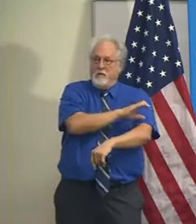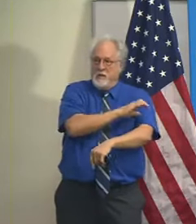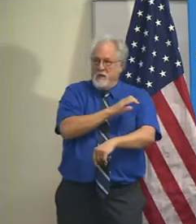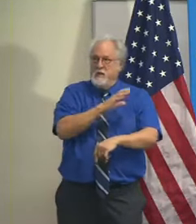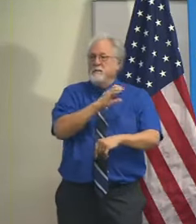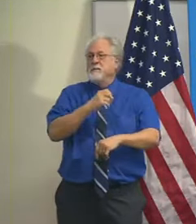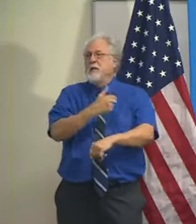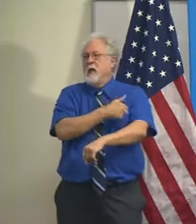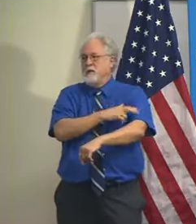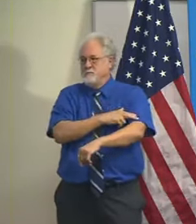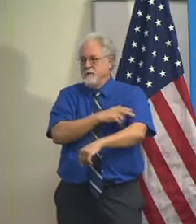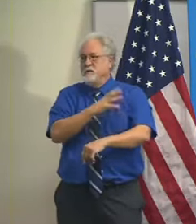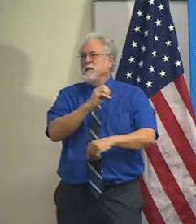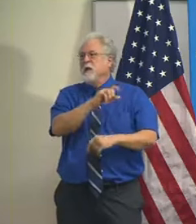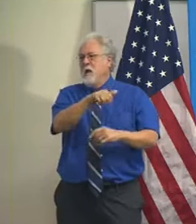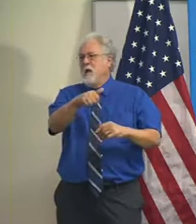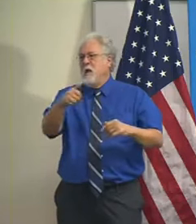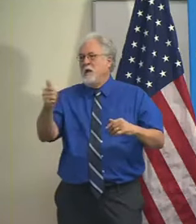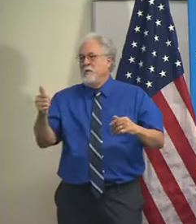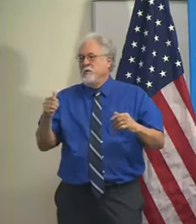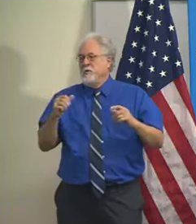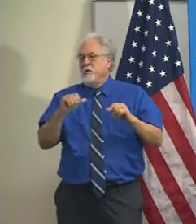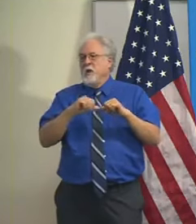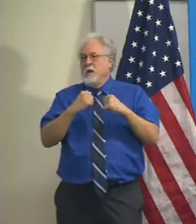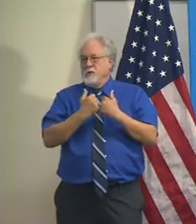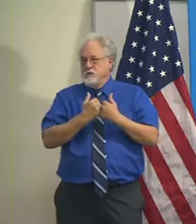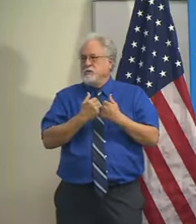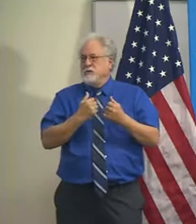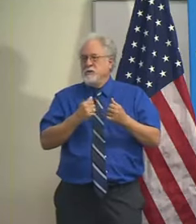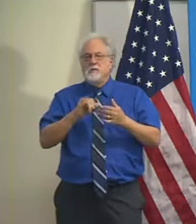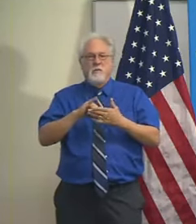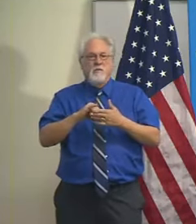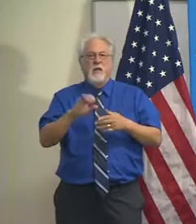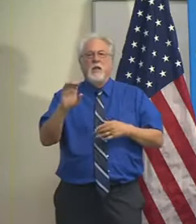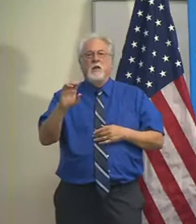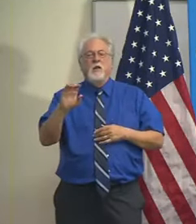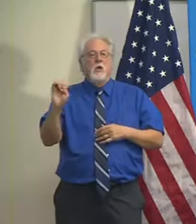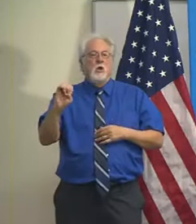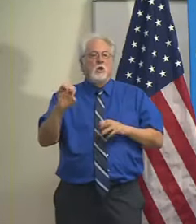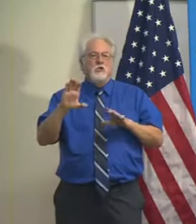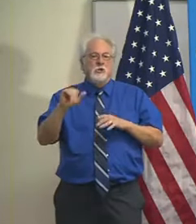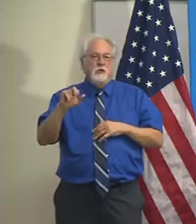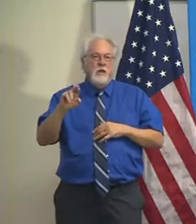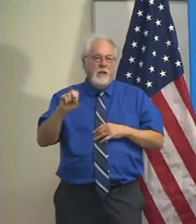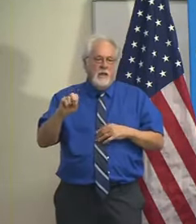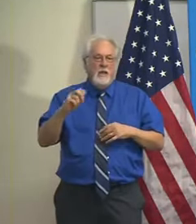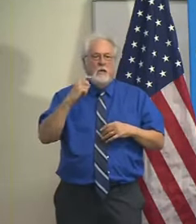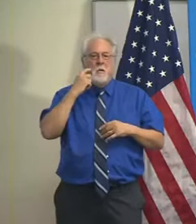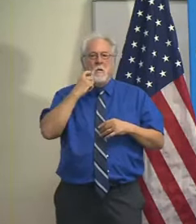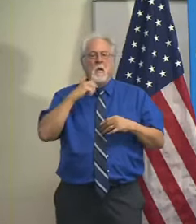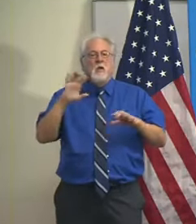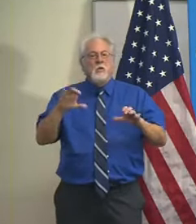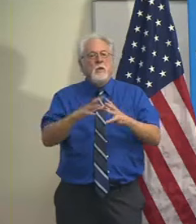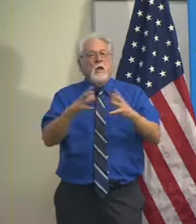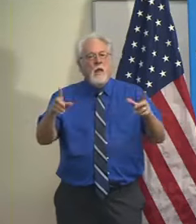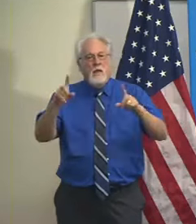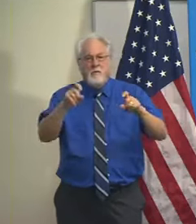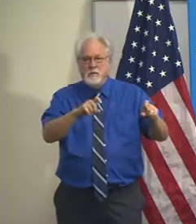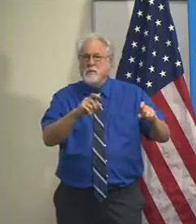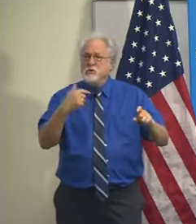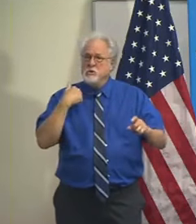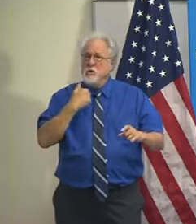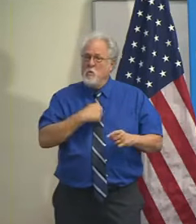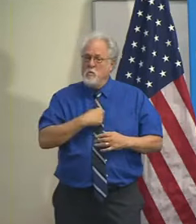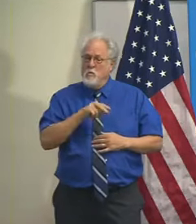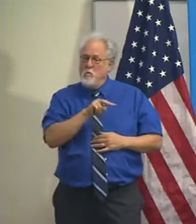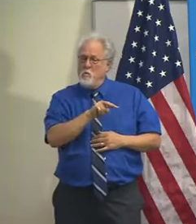hospitals and other entities that are urgent care clinics and so forth that are doing a lot of testing. And so we're going to be